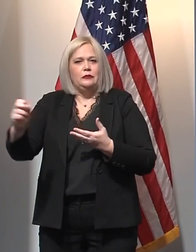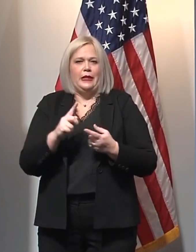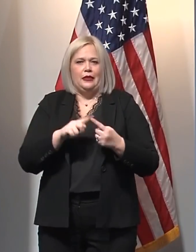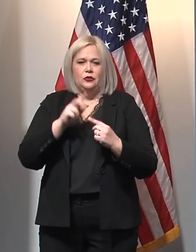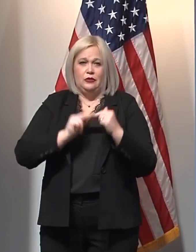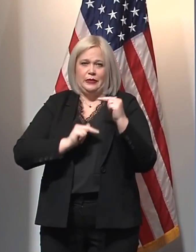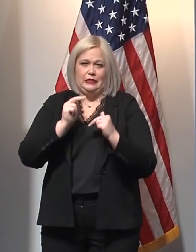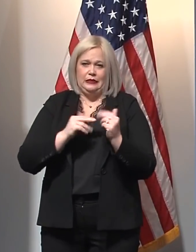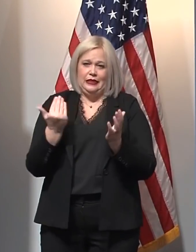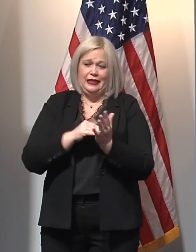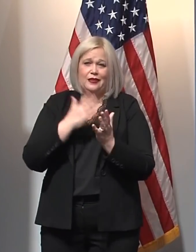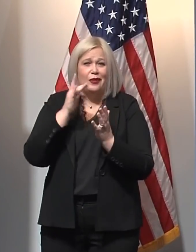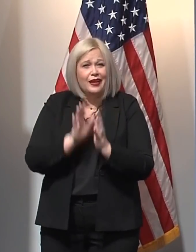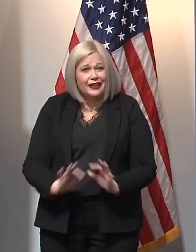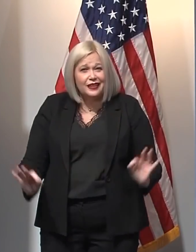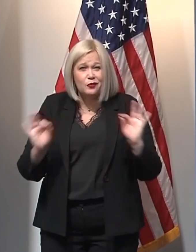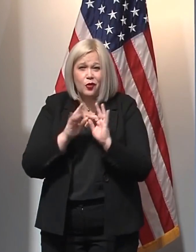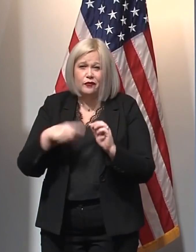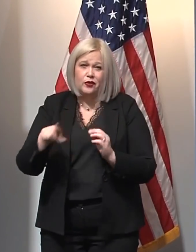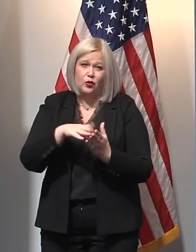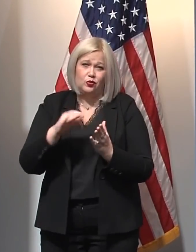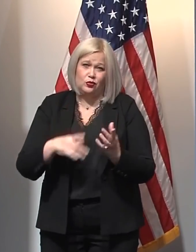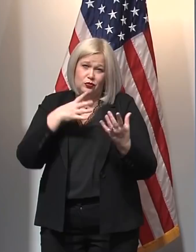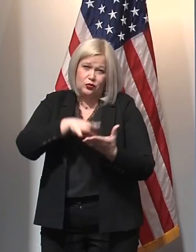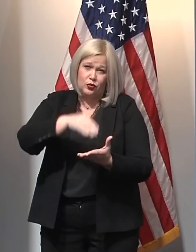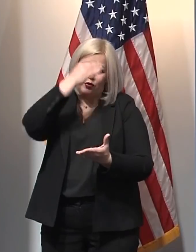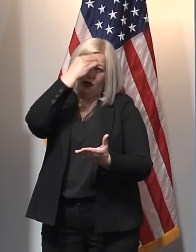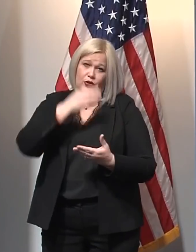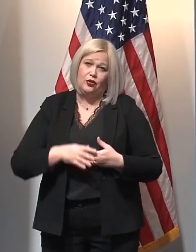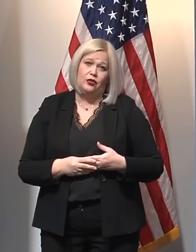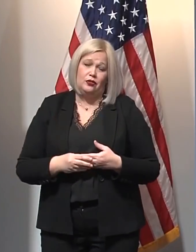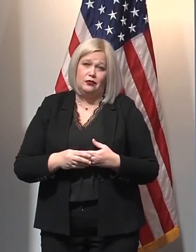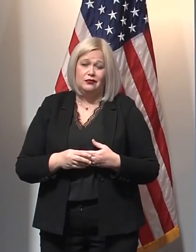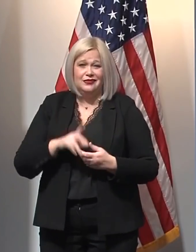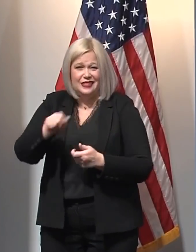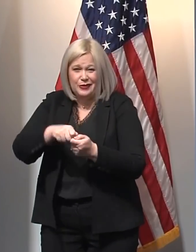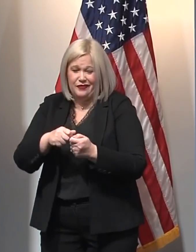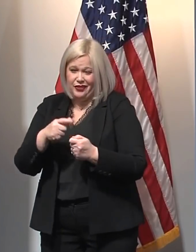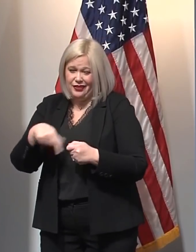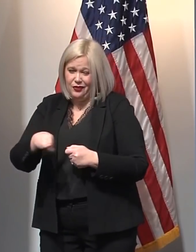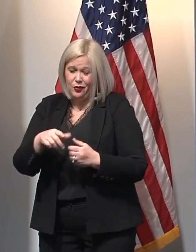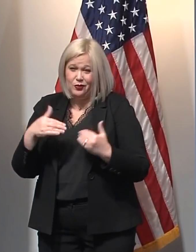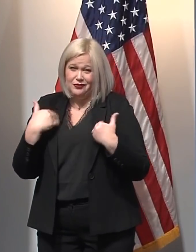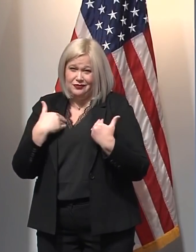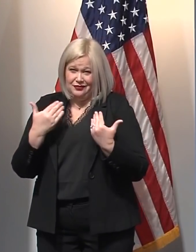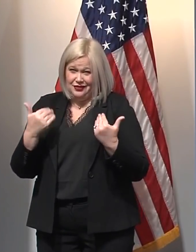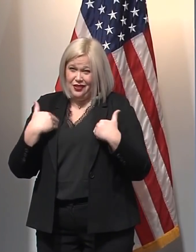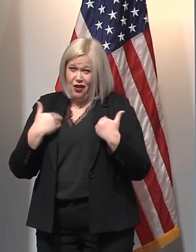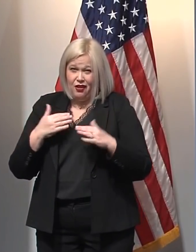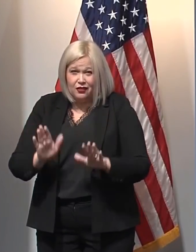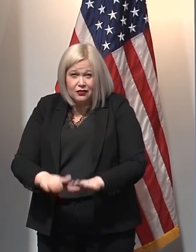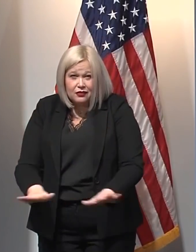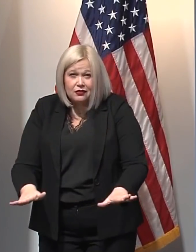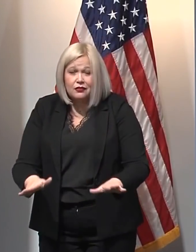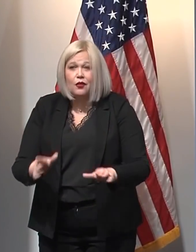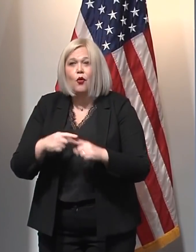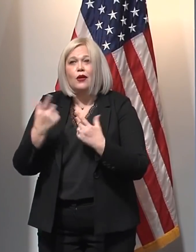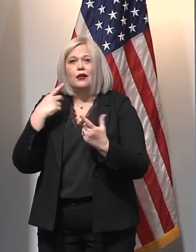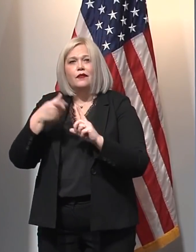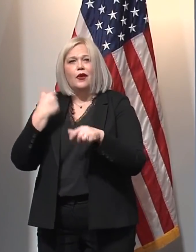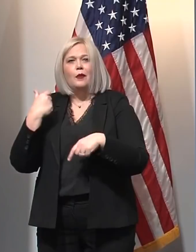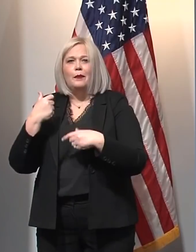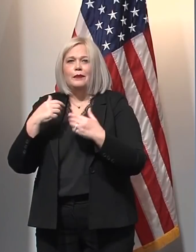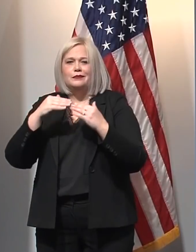for the success of our kids, especially our youngest kids, especially kids who are from disadvantaged